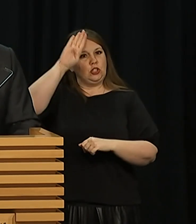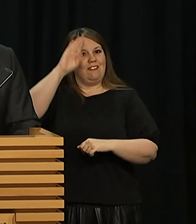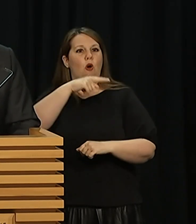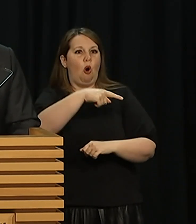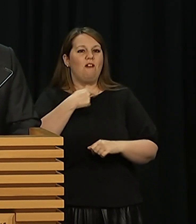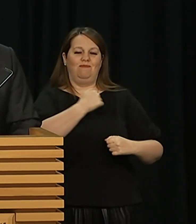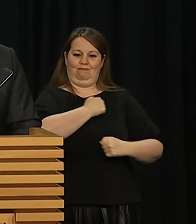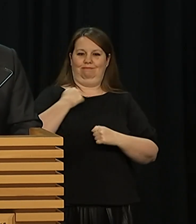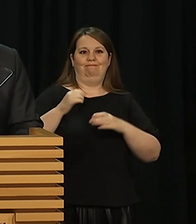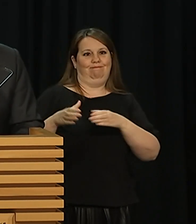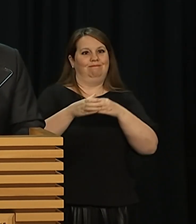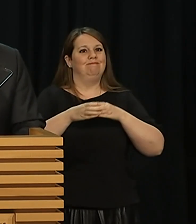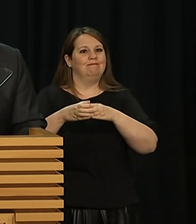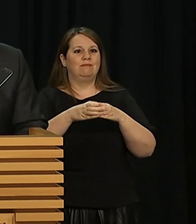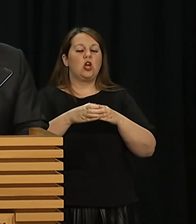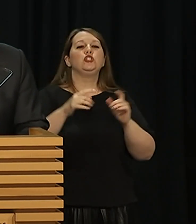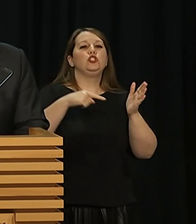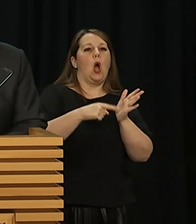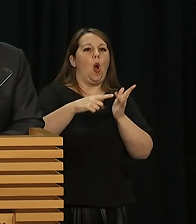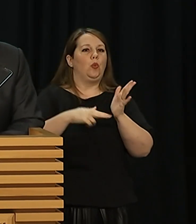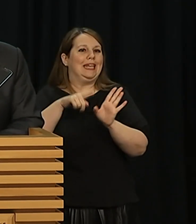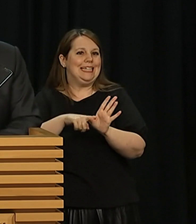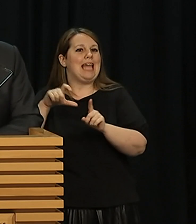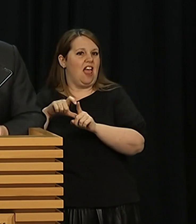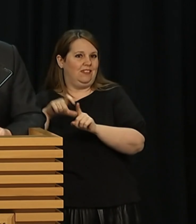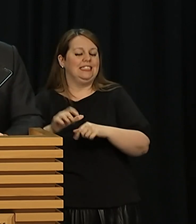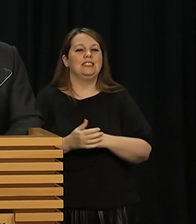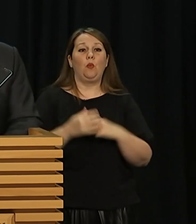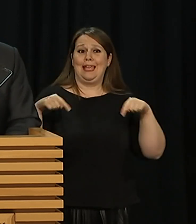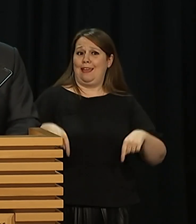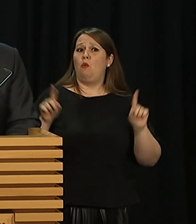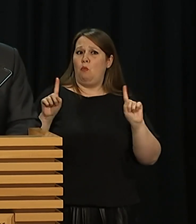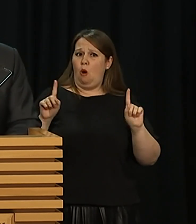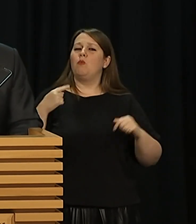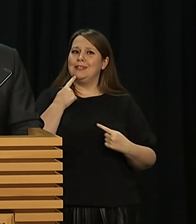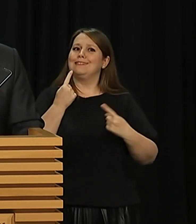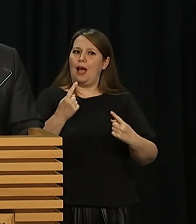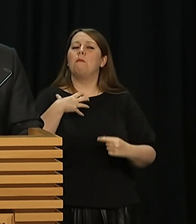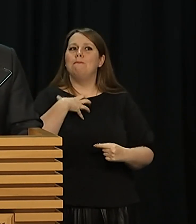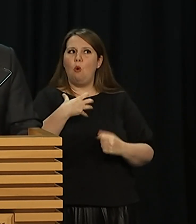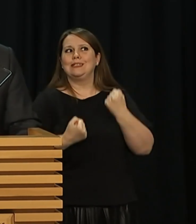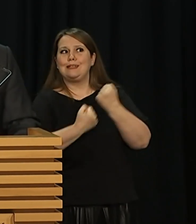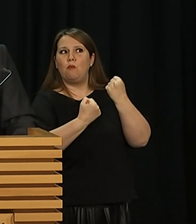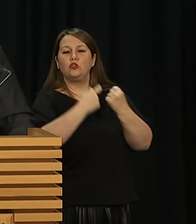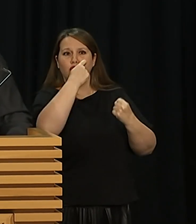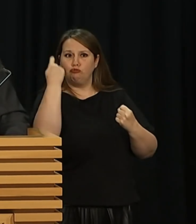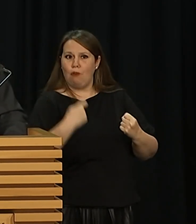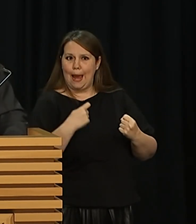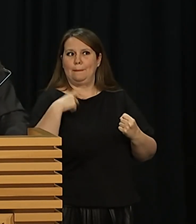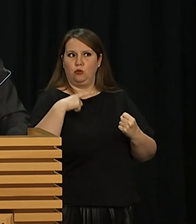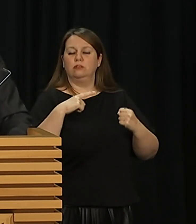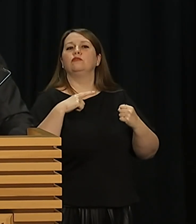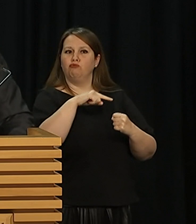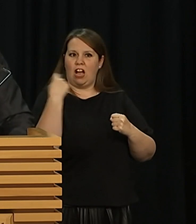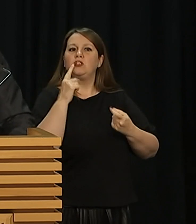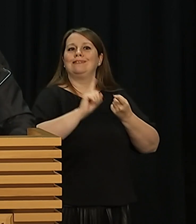as well. We're here to announce further support for Ukraine in response to Russia's invasion, including an extension to our